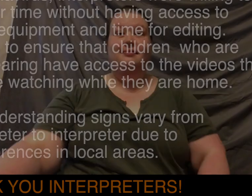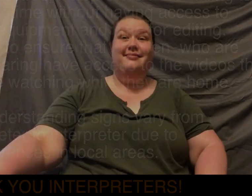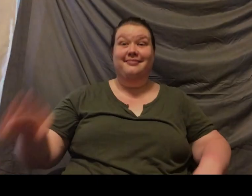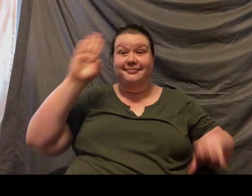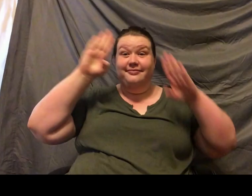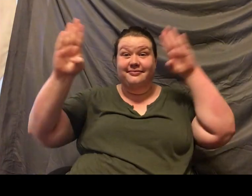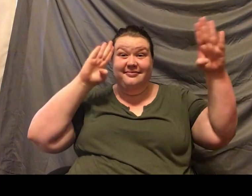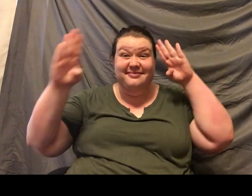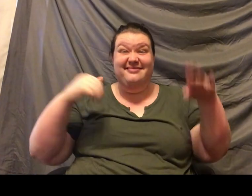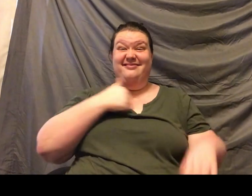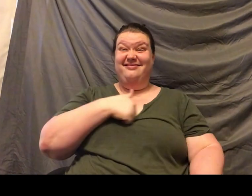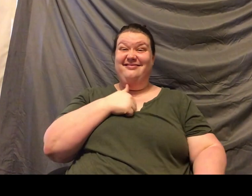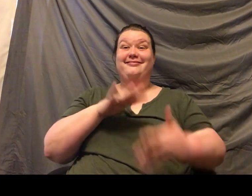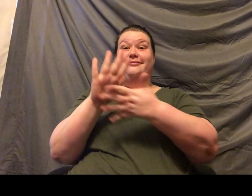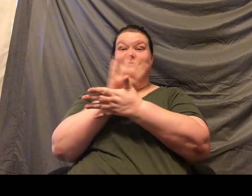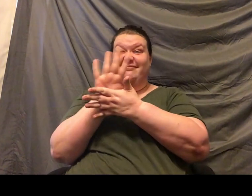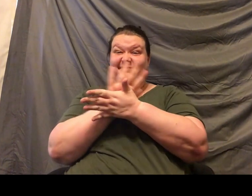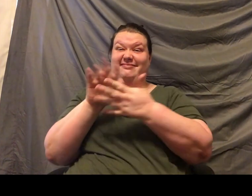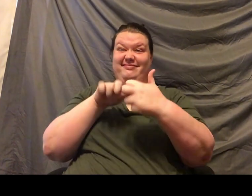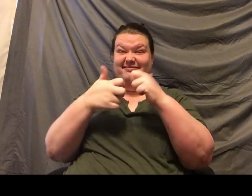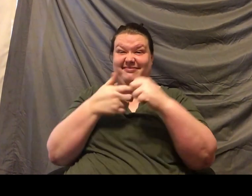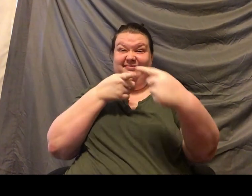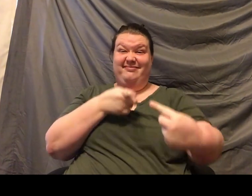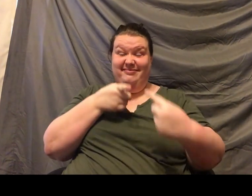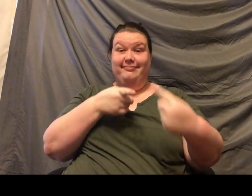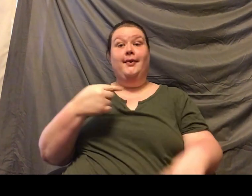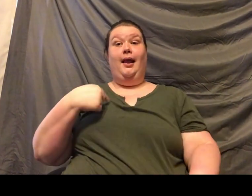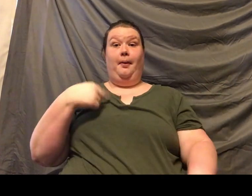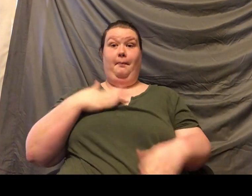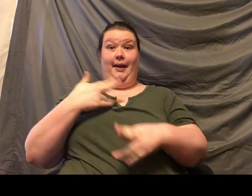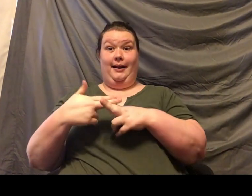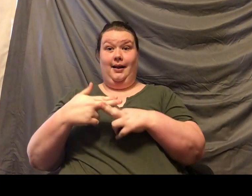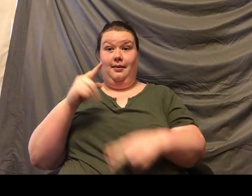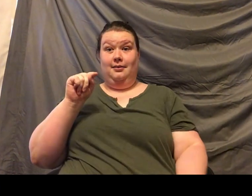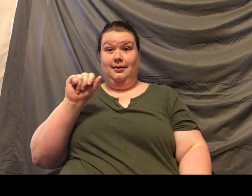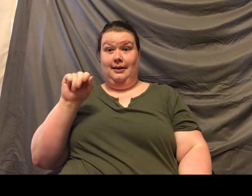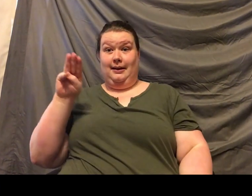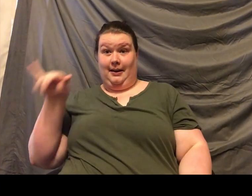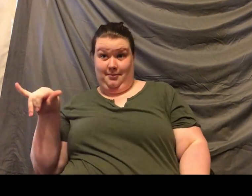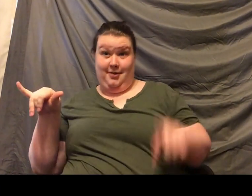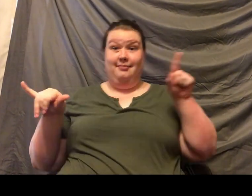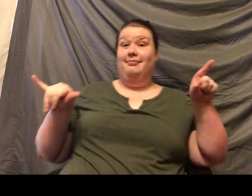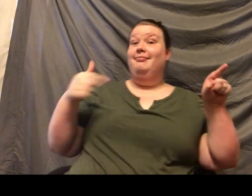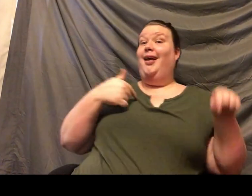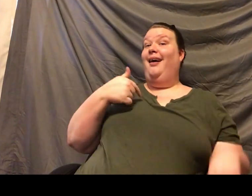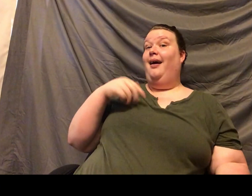Hey guys! Sorry about that. We had a little technical difficulties. I'm Tammy in case you missed it. I'm Melanie. And we are here at the Cincinnati Zoo and